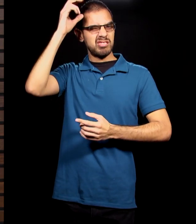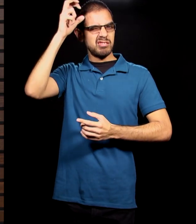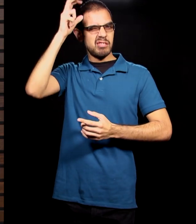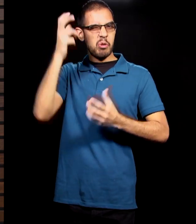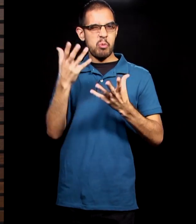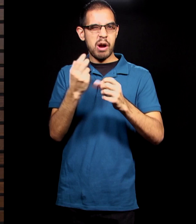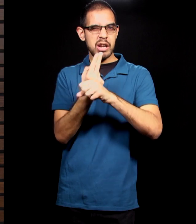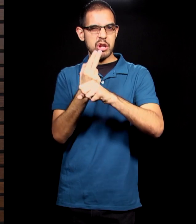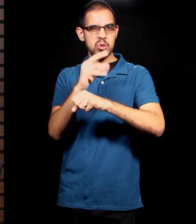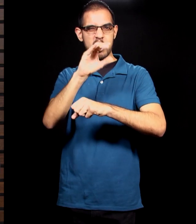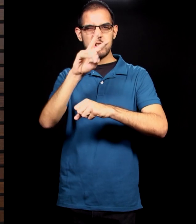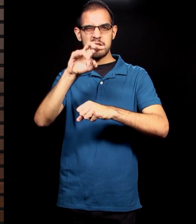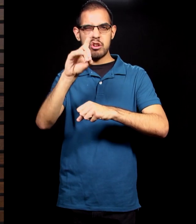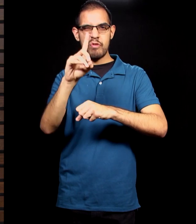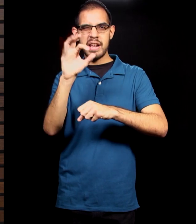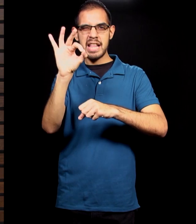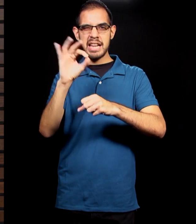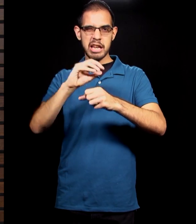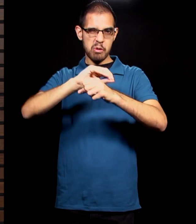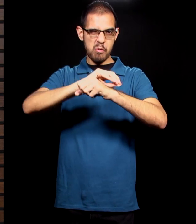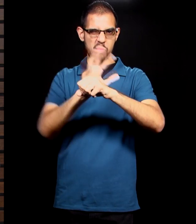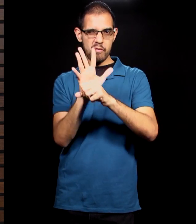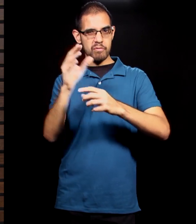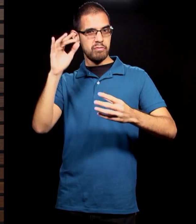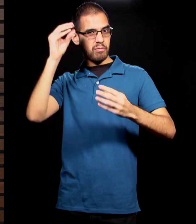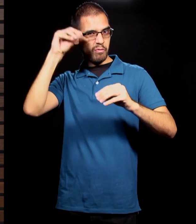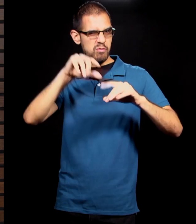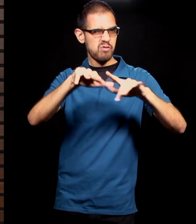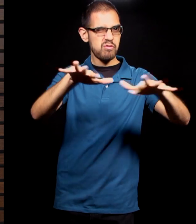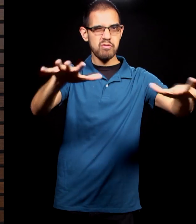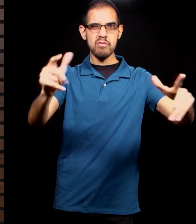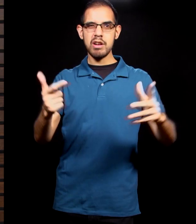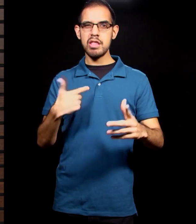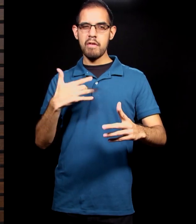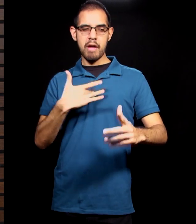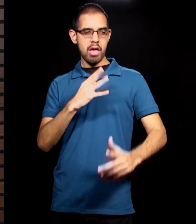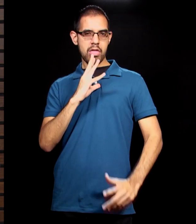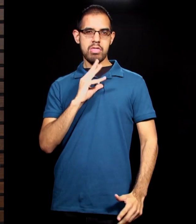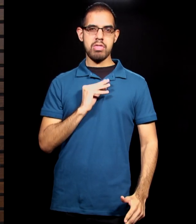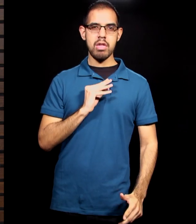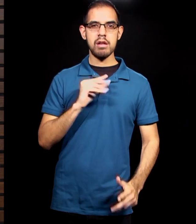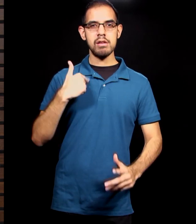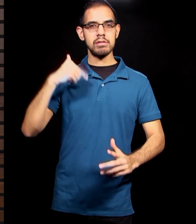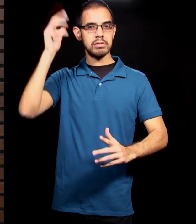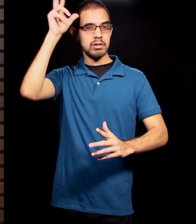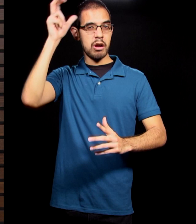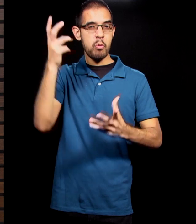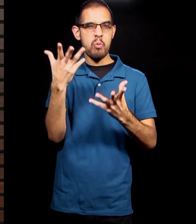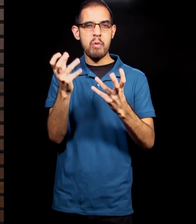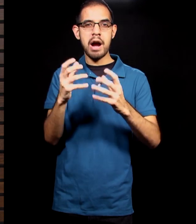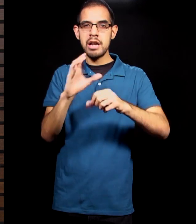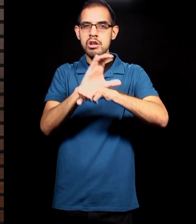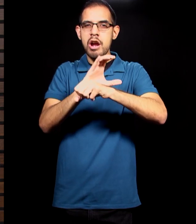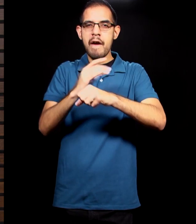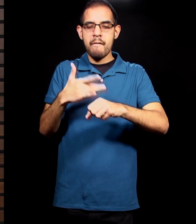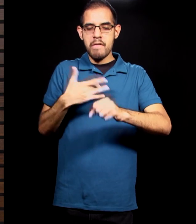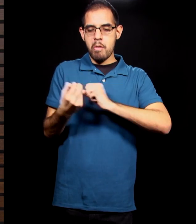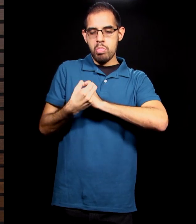create distance in the body of Christ, and I believe that Satan wants to cause the church to feel defeated. But listen to this reality